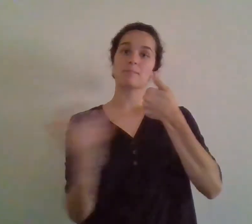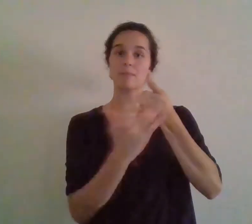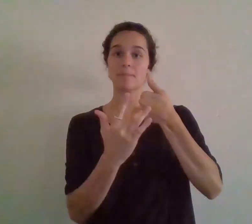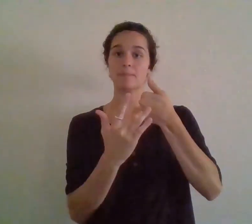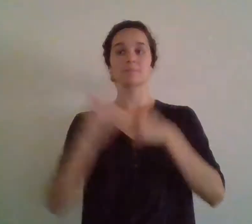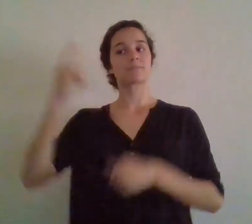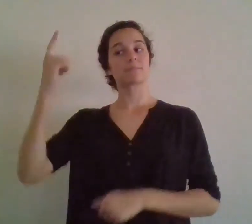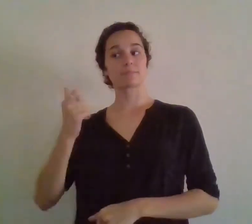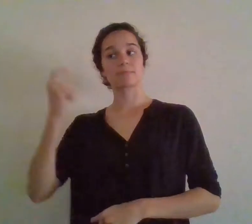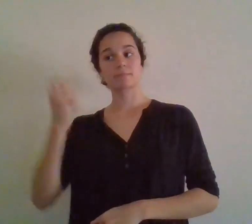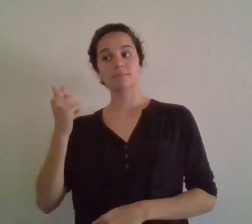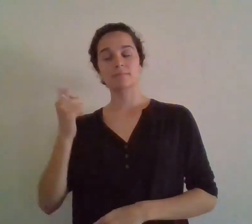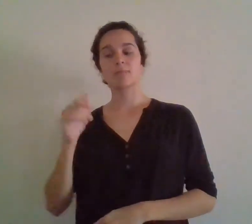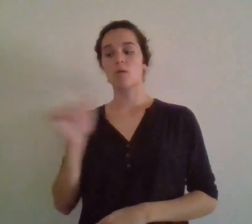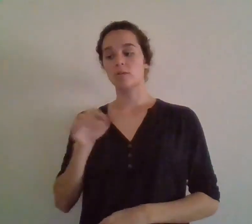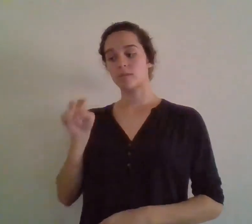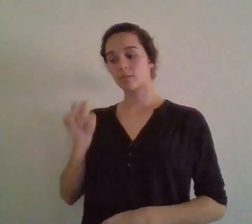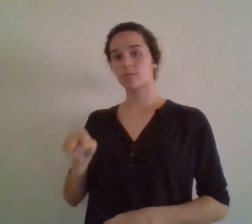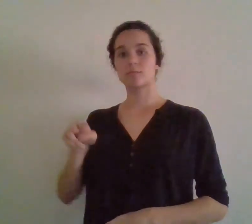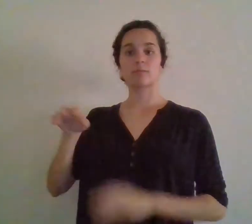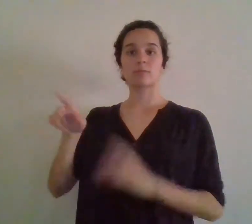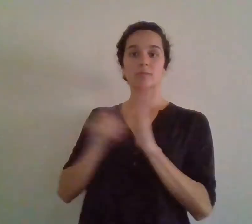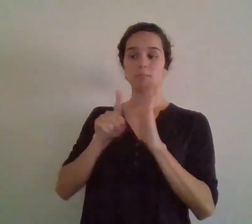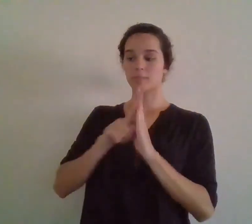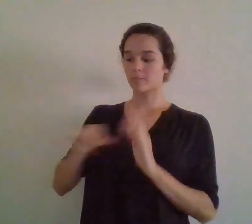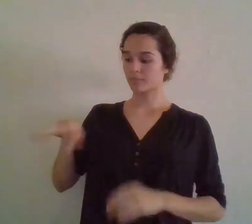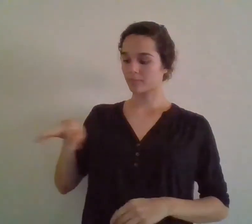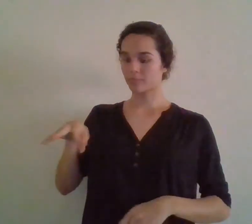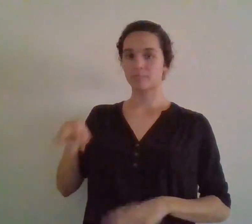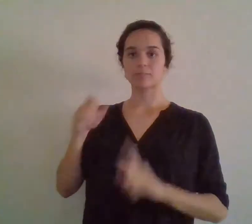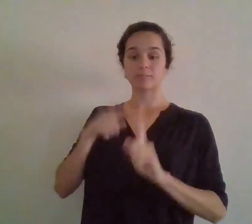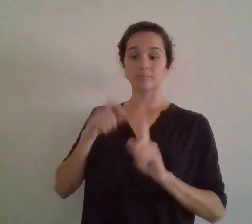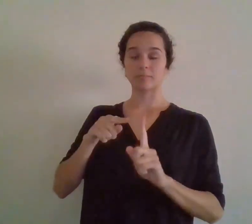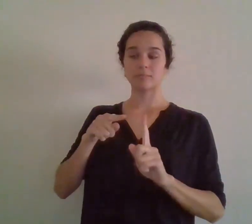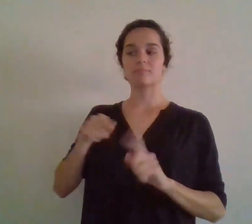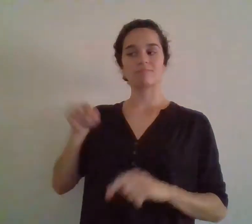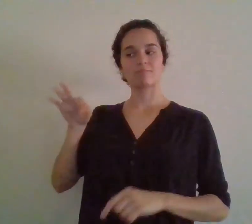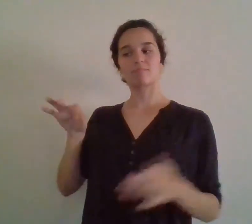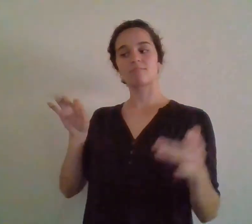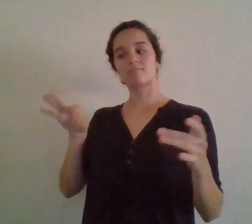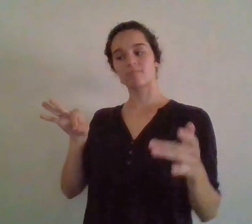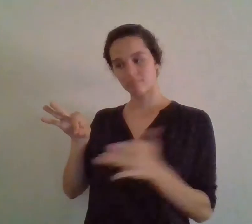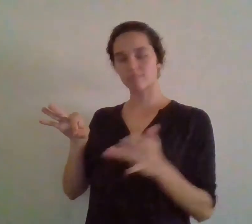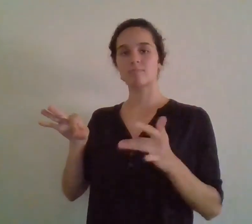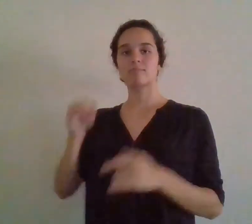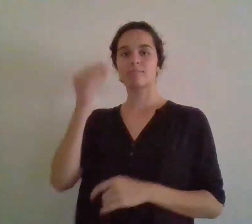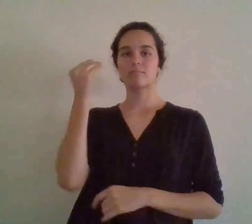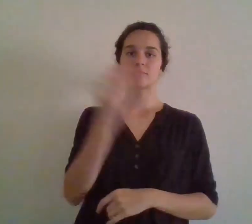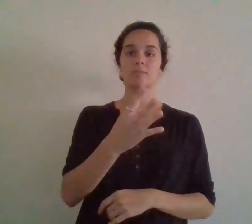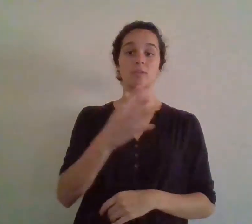button. Also, click the subscribe button. And while you're down there, be sure to click the notification bell so that way you can be